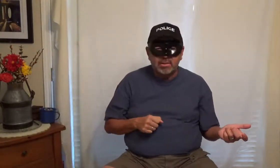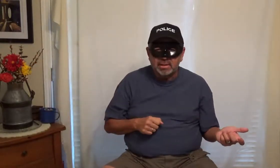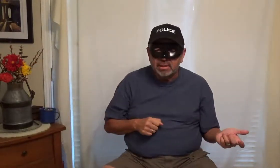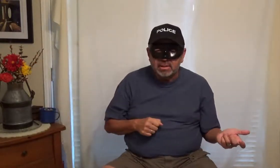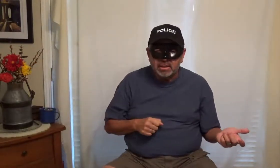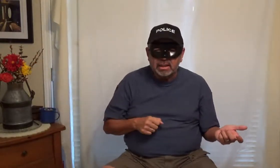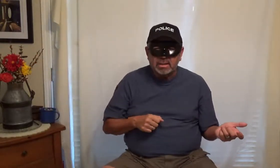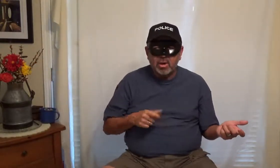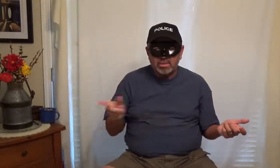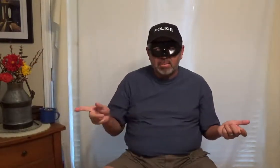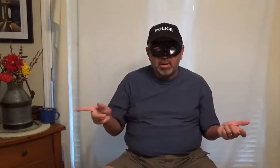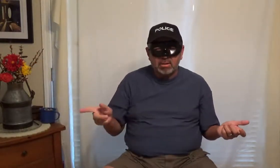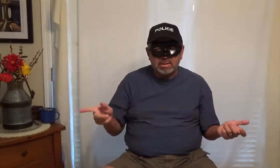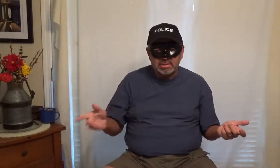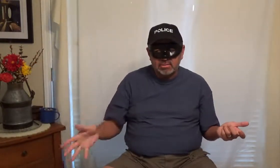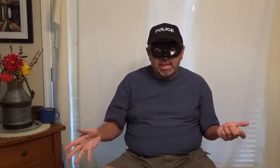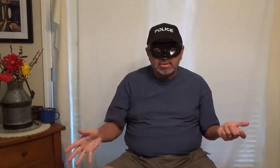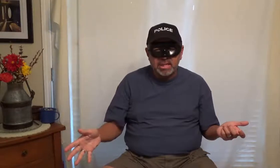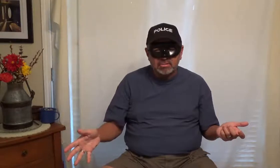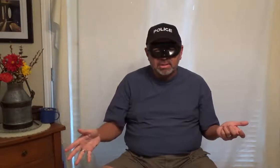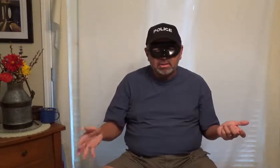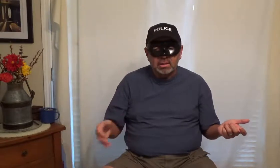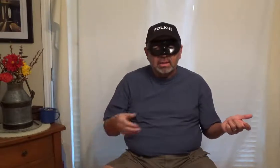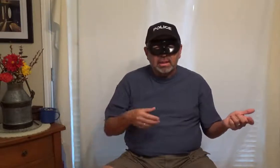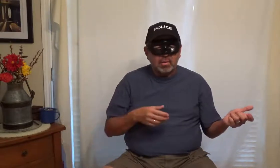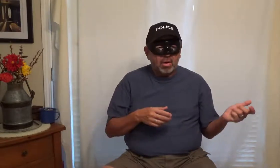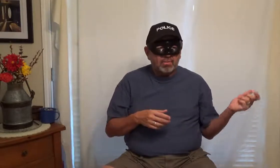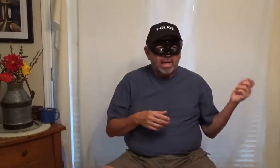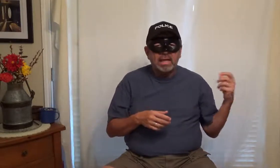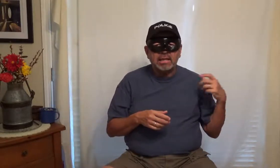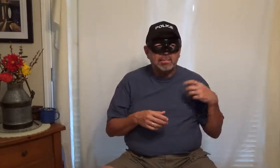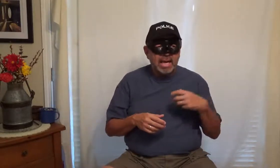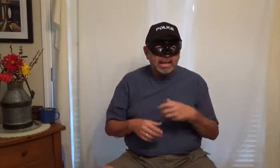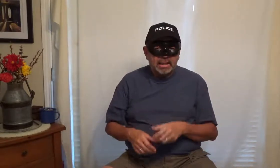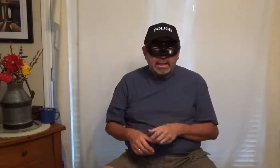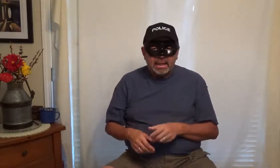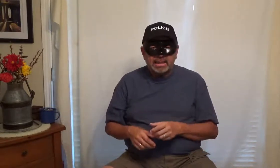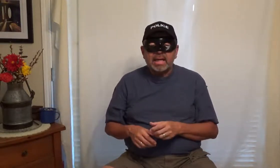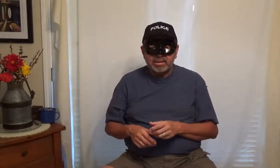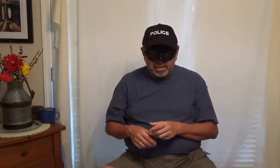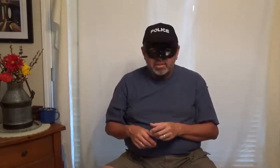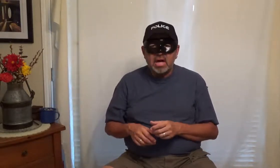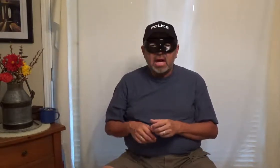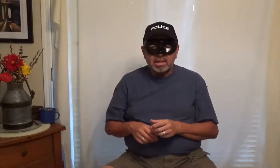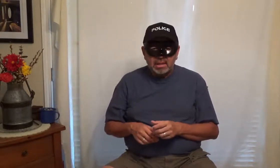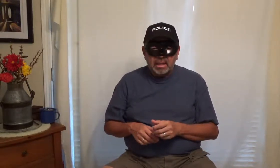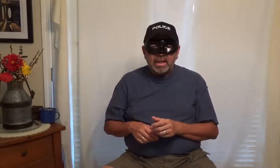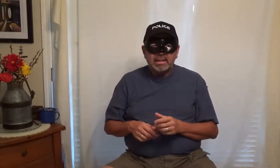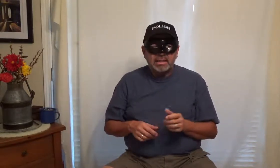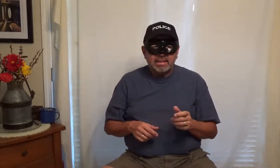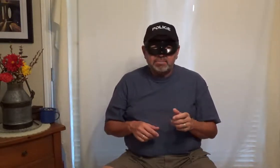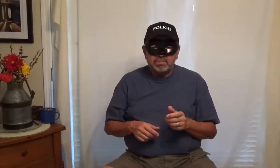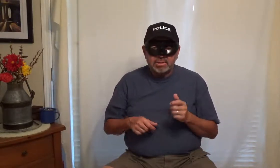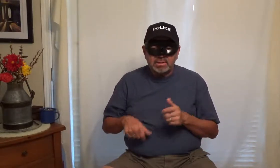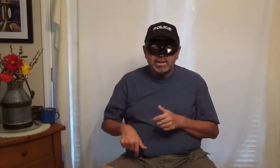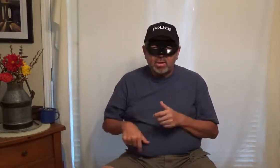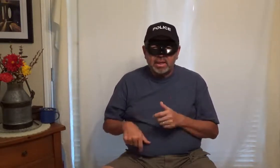okay and I'm watching my partner because those guys are down still and I walk and finally I come back and I give Dave the nod and then he puts his gun away